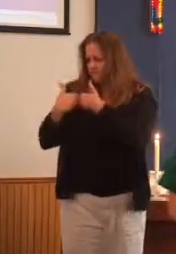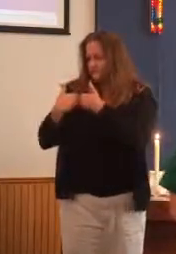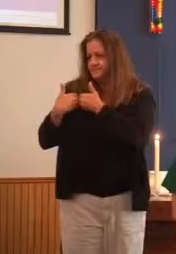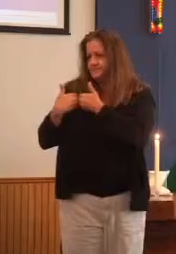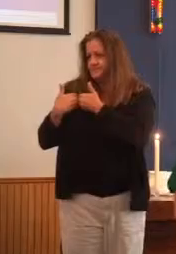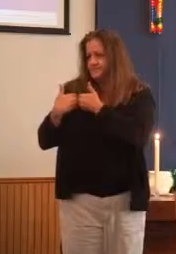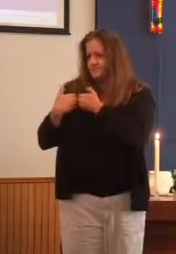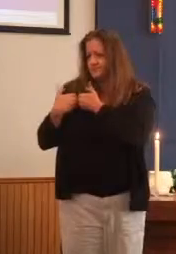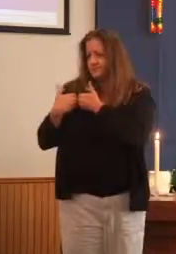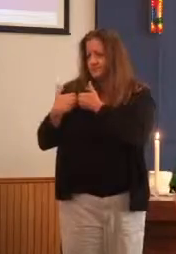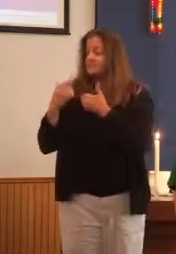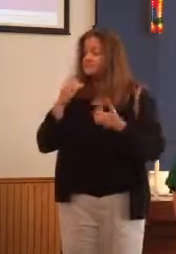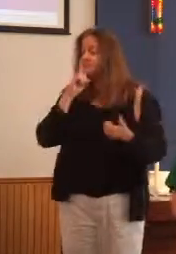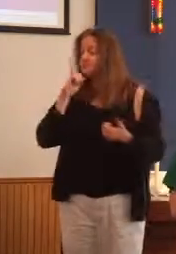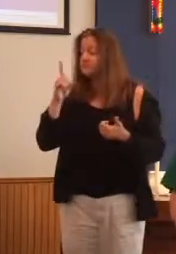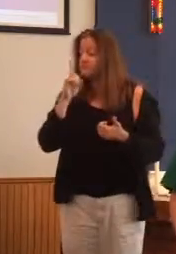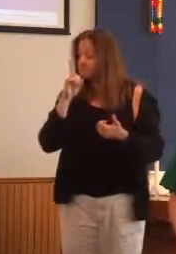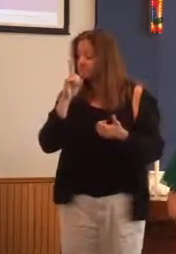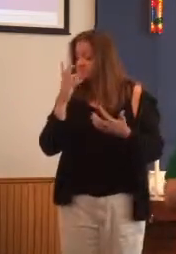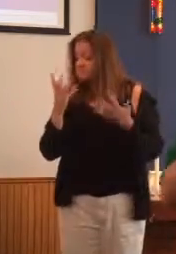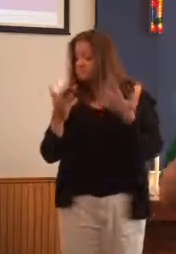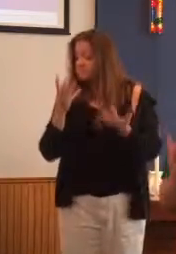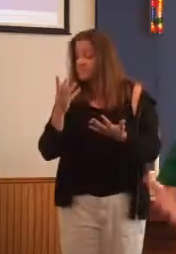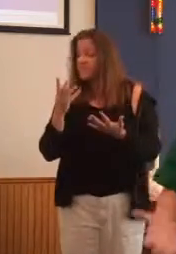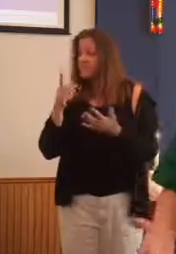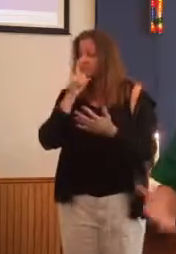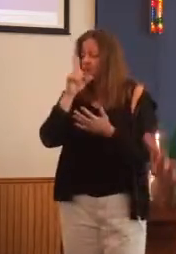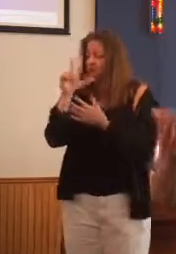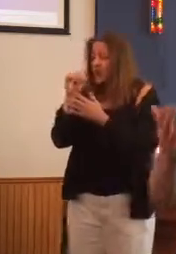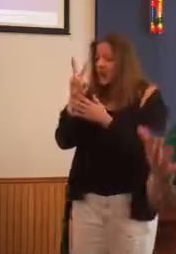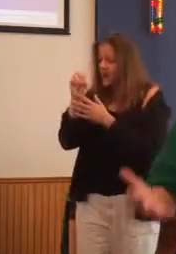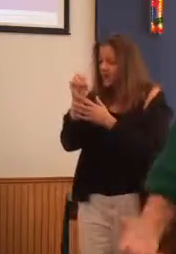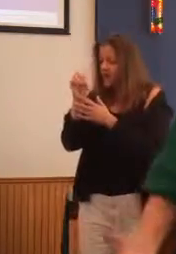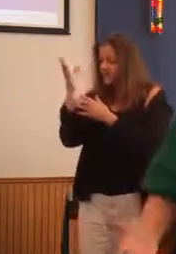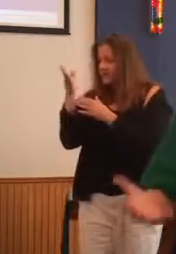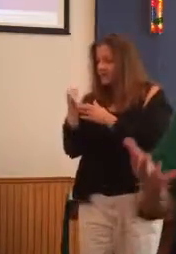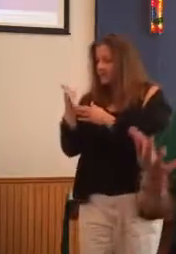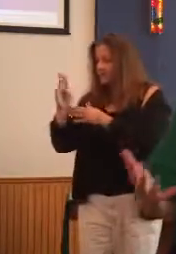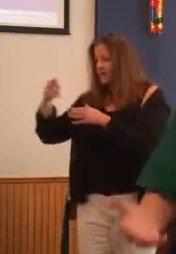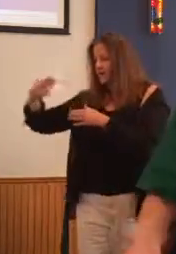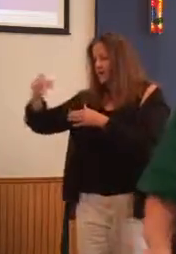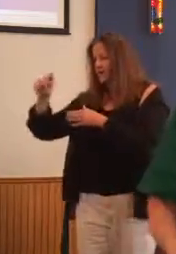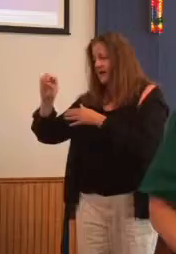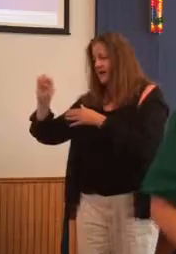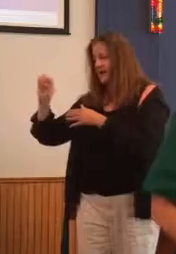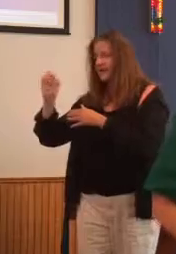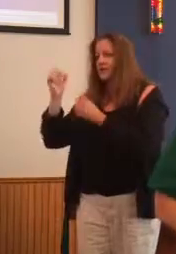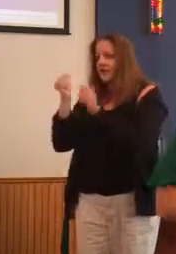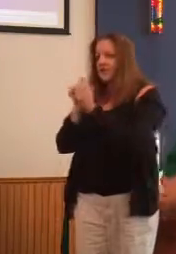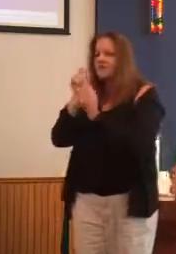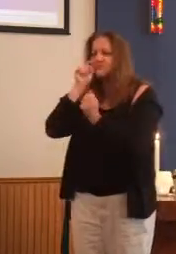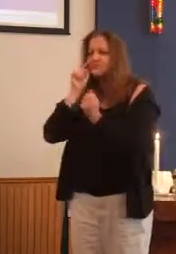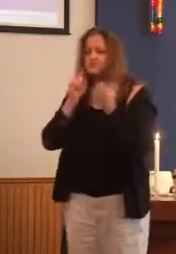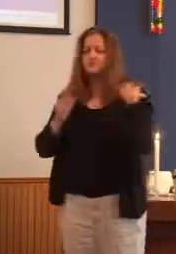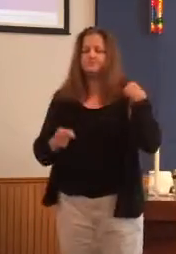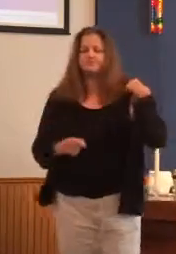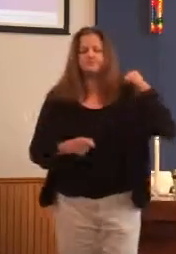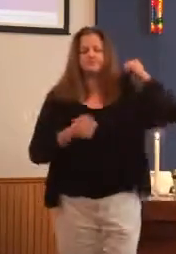It really is this love-hate relationship with sexuality. And I wonder if